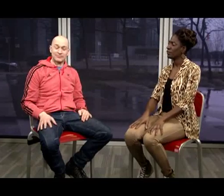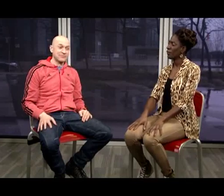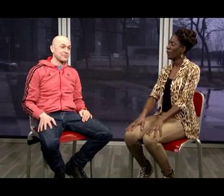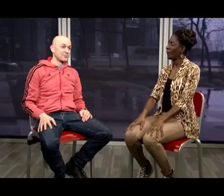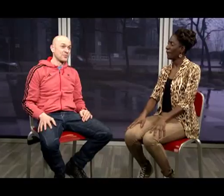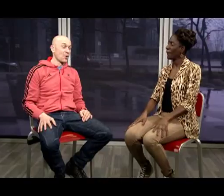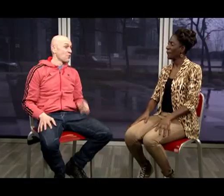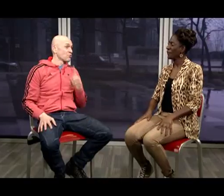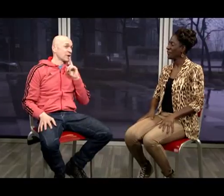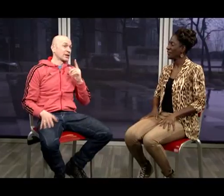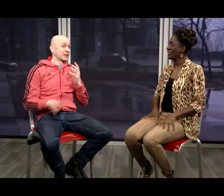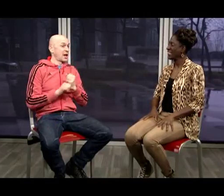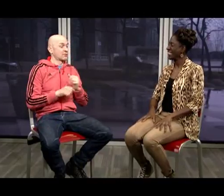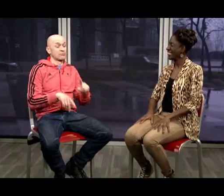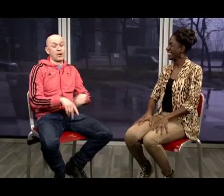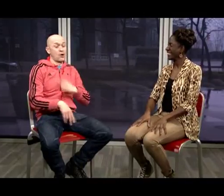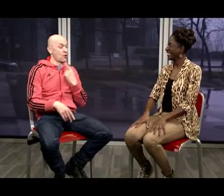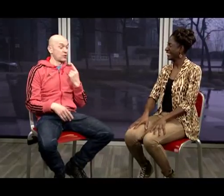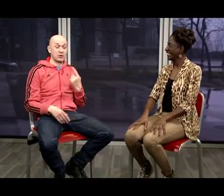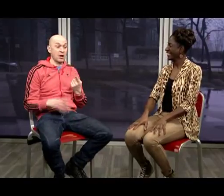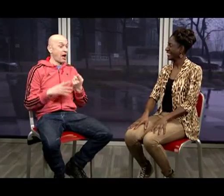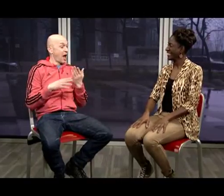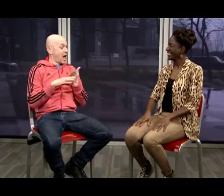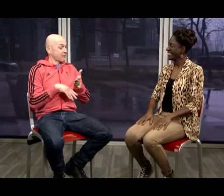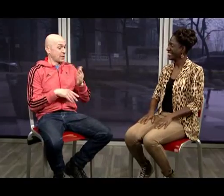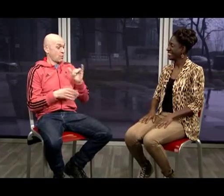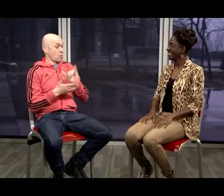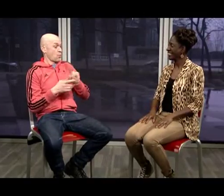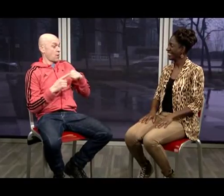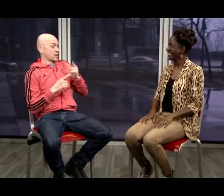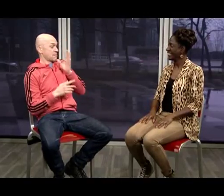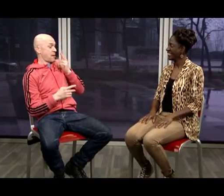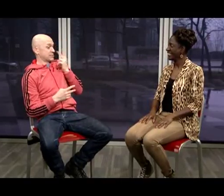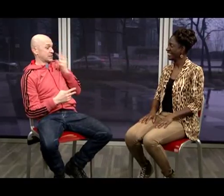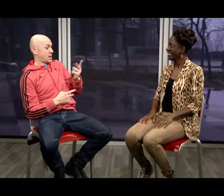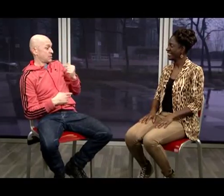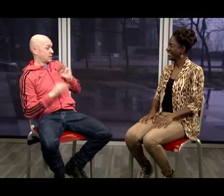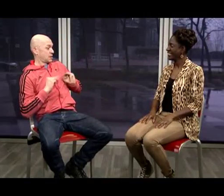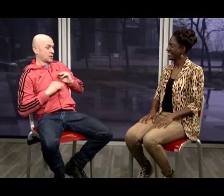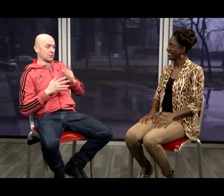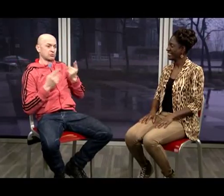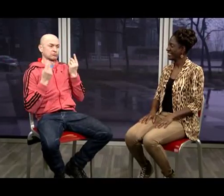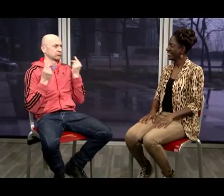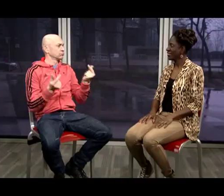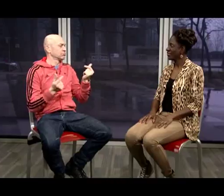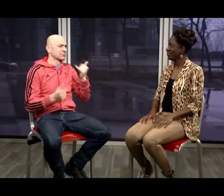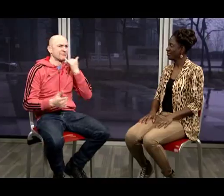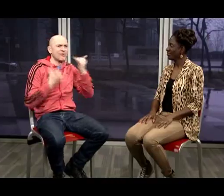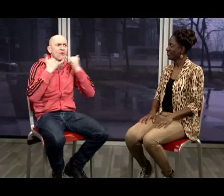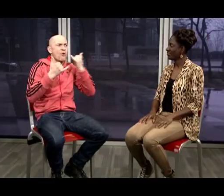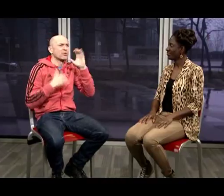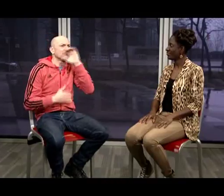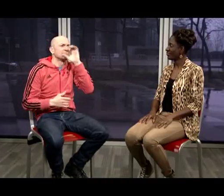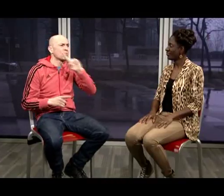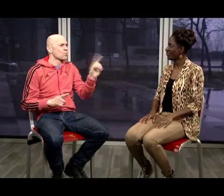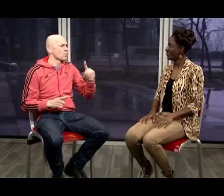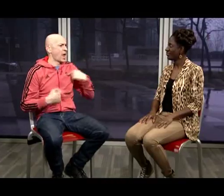clown when my mom saw me doing my performances she